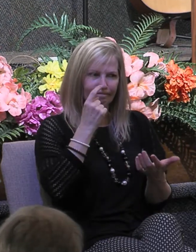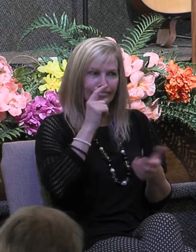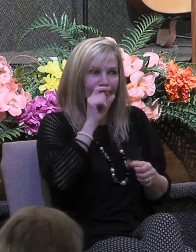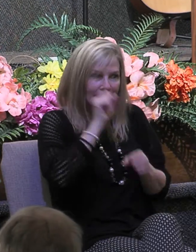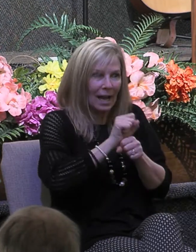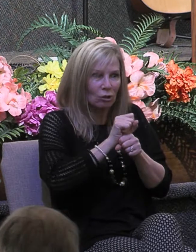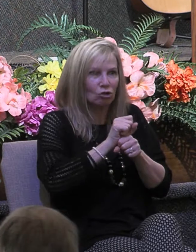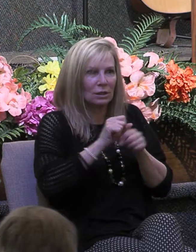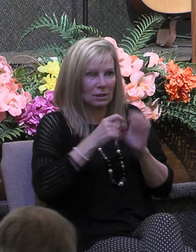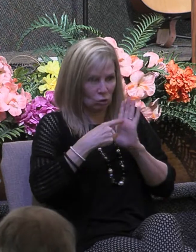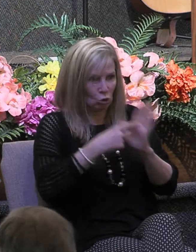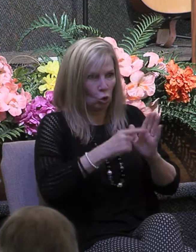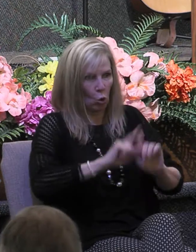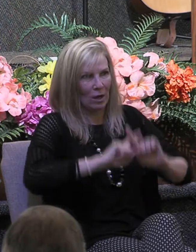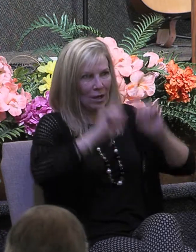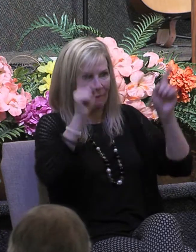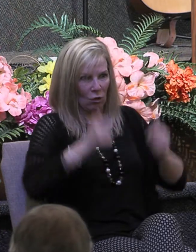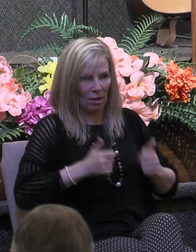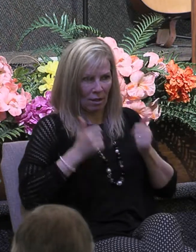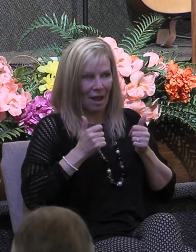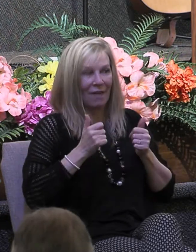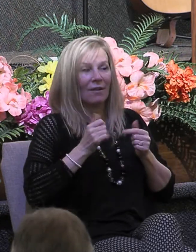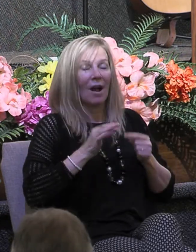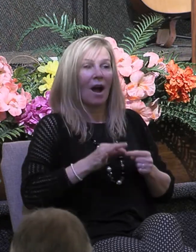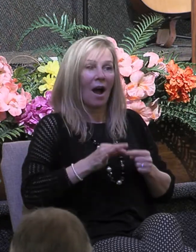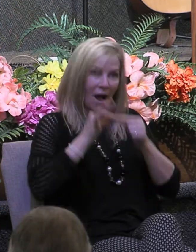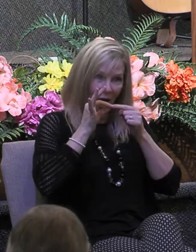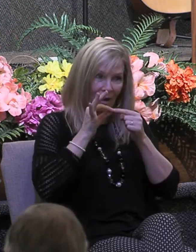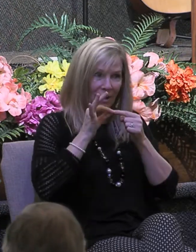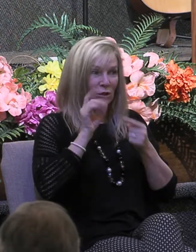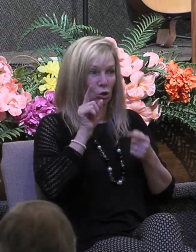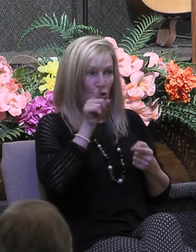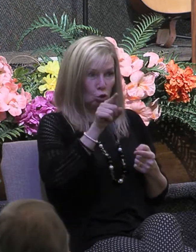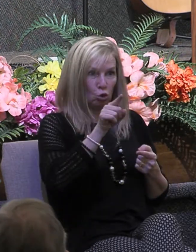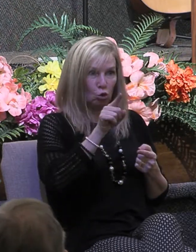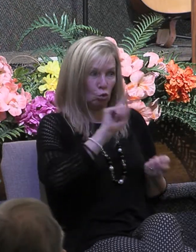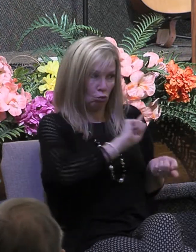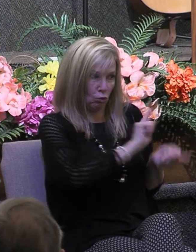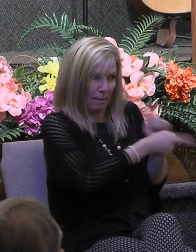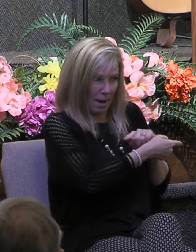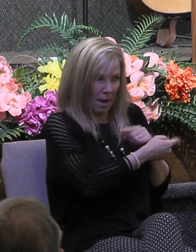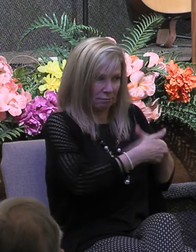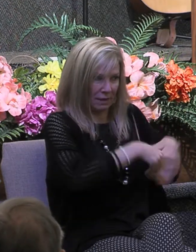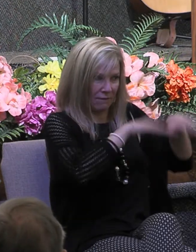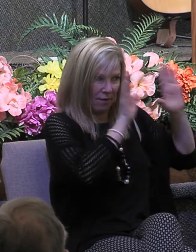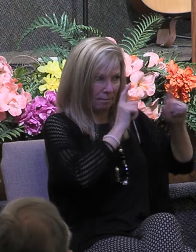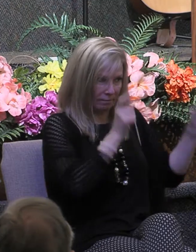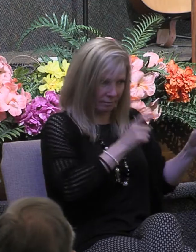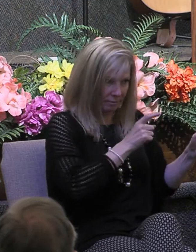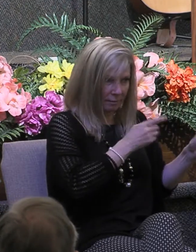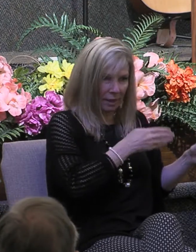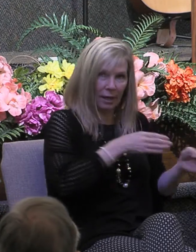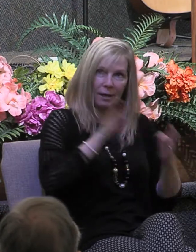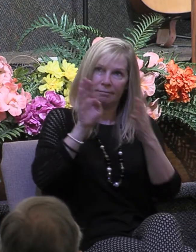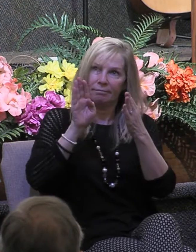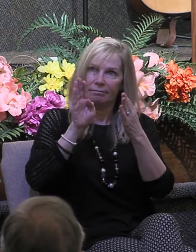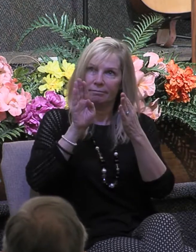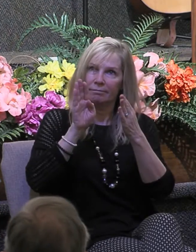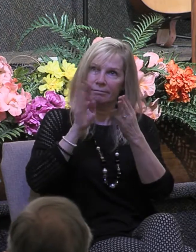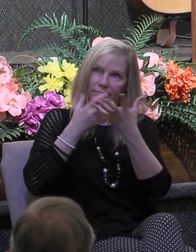place your faith your confidence your trust in Christ alone for your salvation I'm asking you today pleading with you if